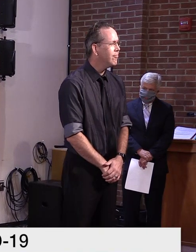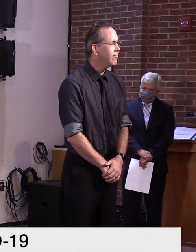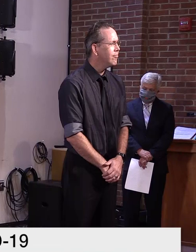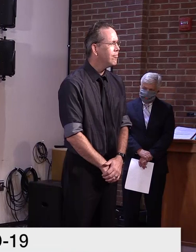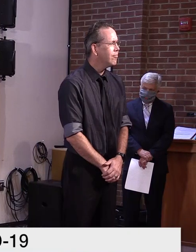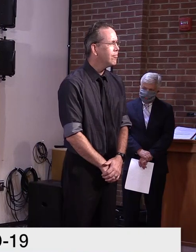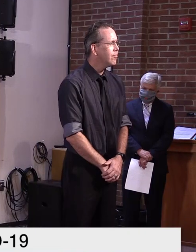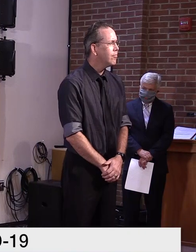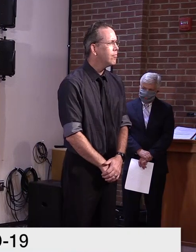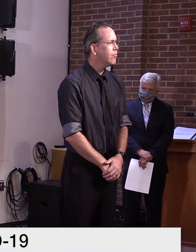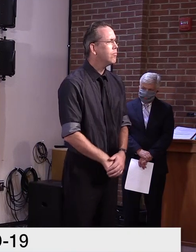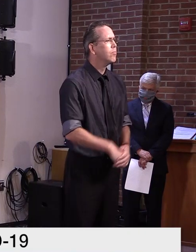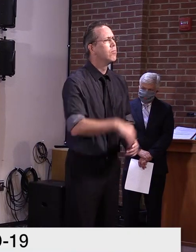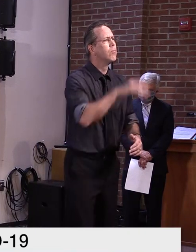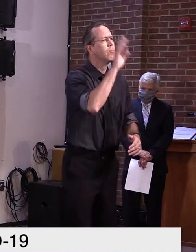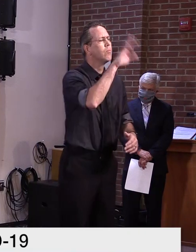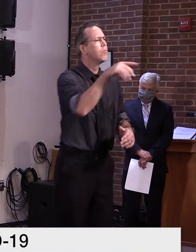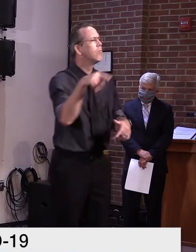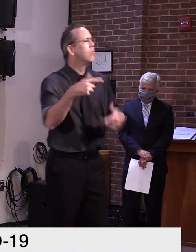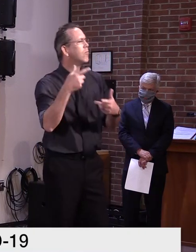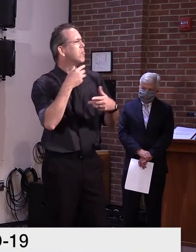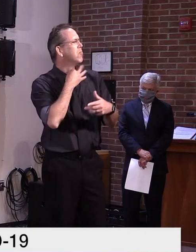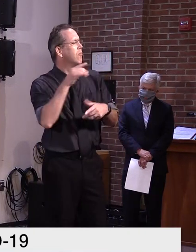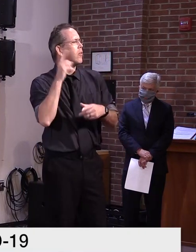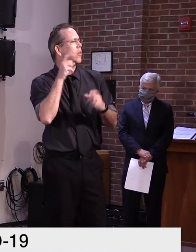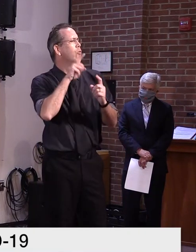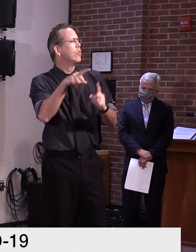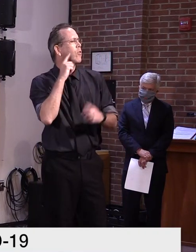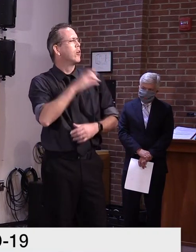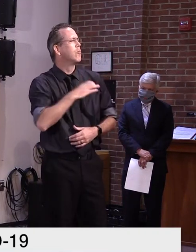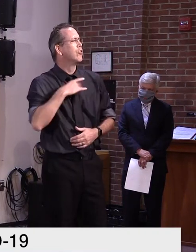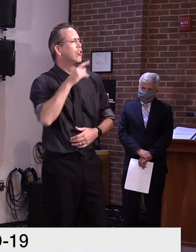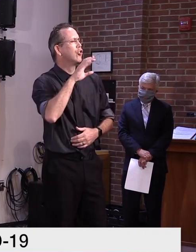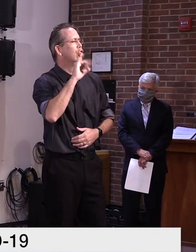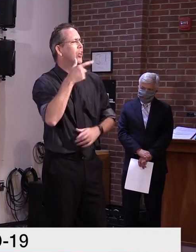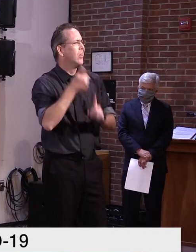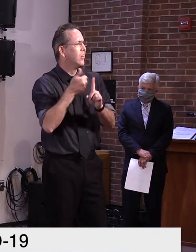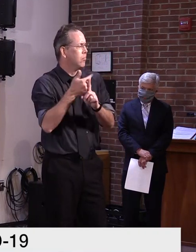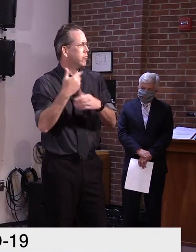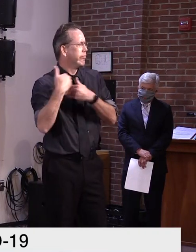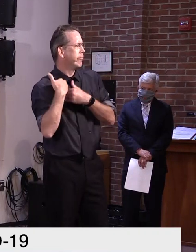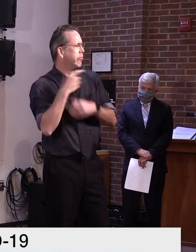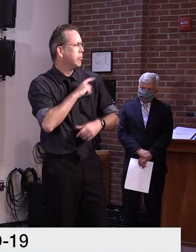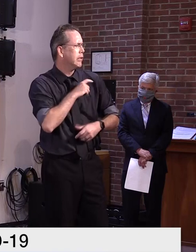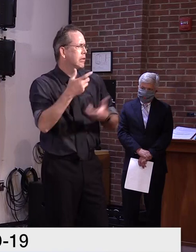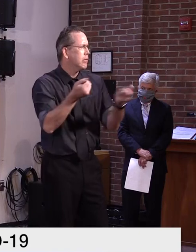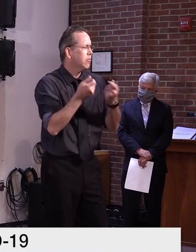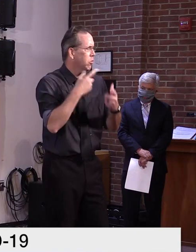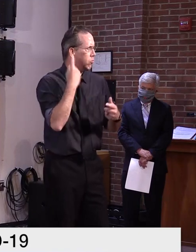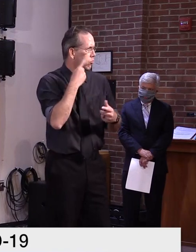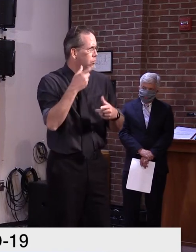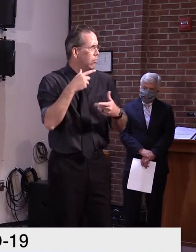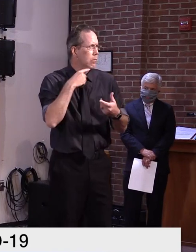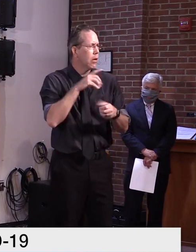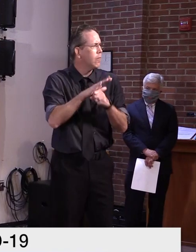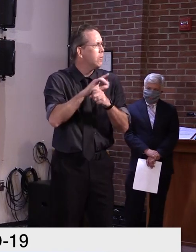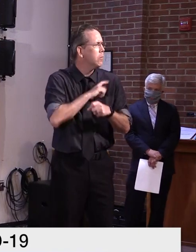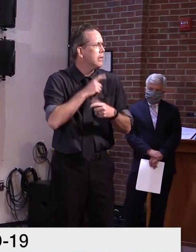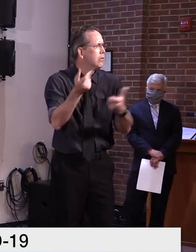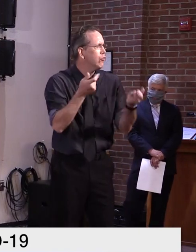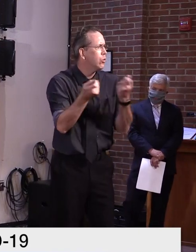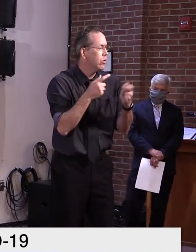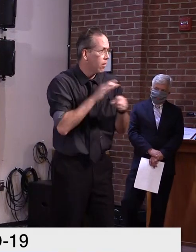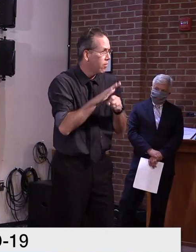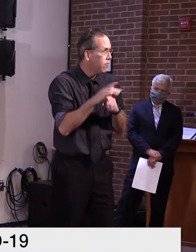I think what I mentioned, just to be clear, uh, what I mentioned was pre-pandemic, uh, we had a labor shortage across every